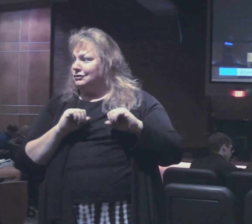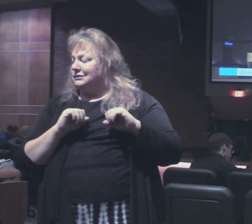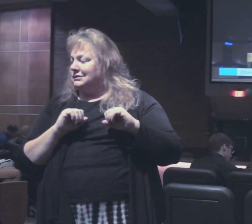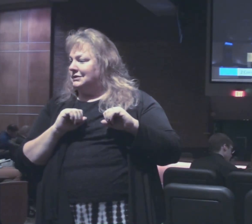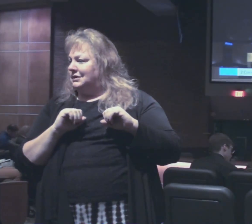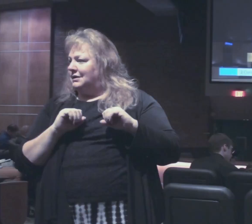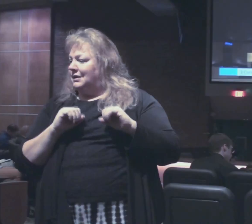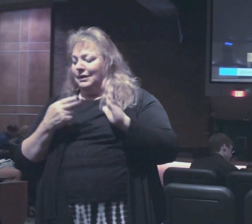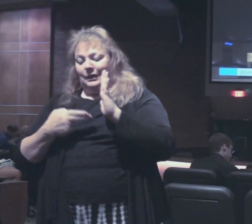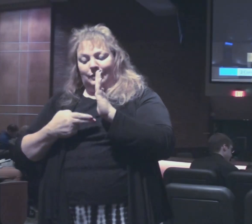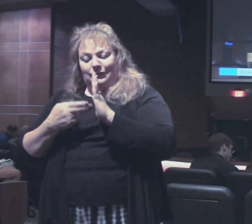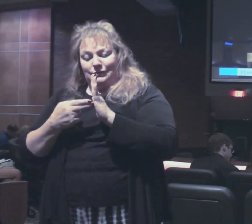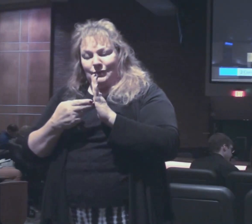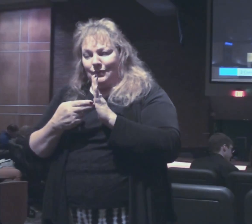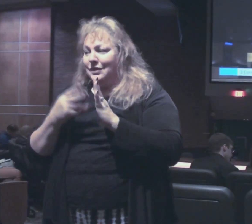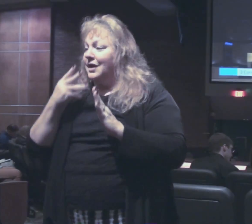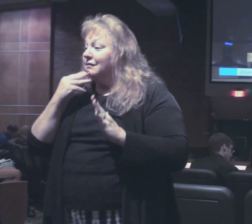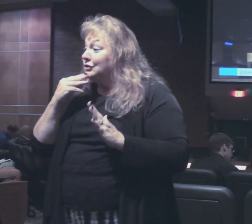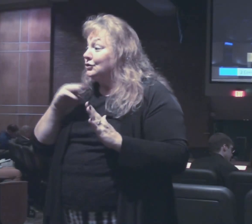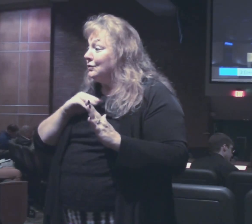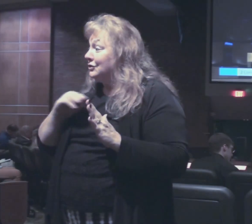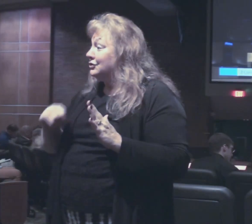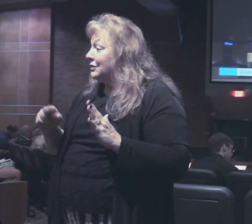the gospel of the Jewish Messiah